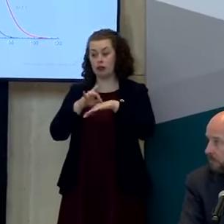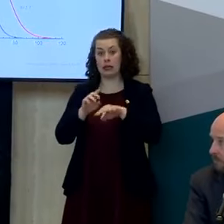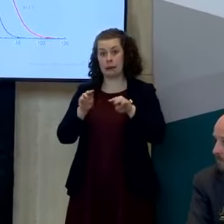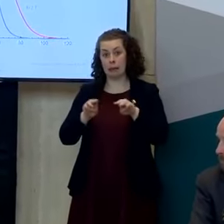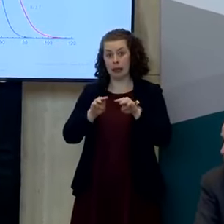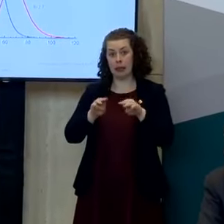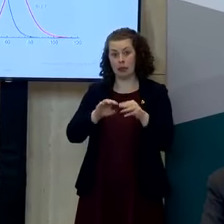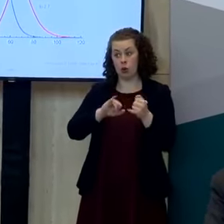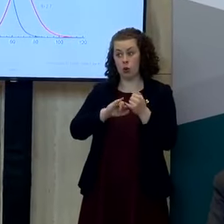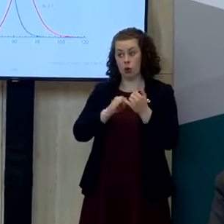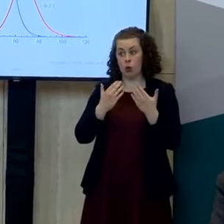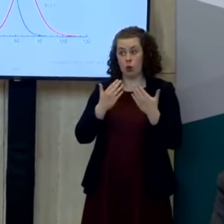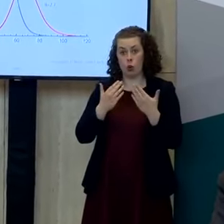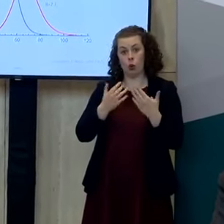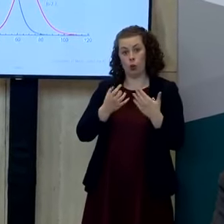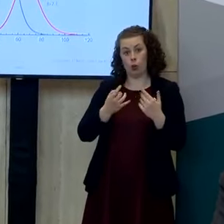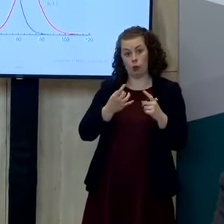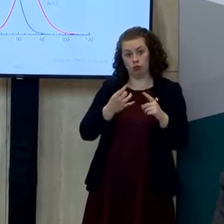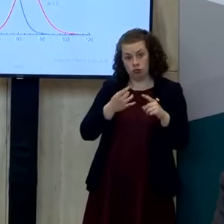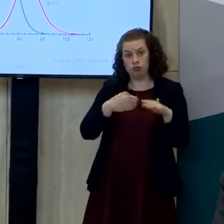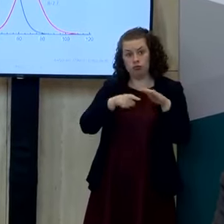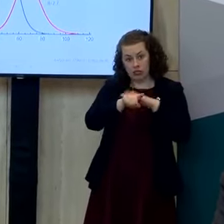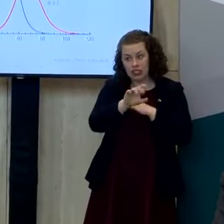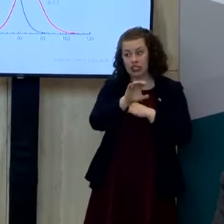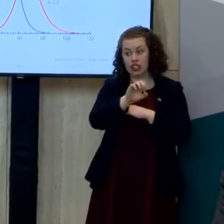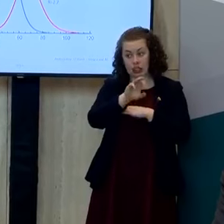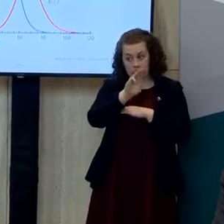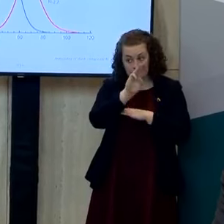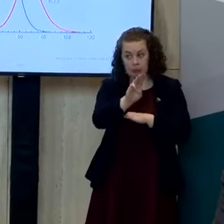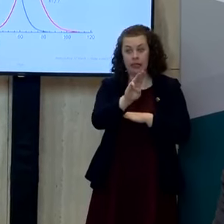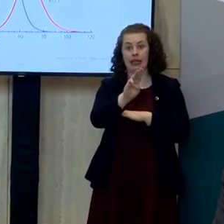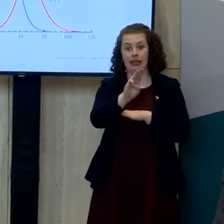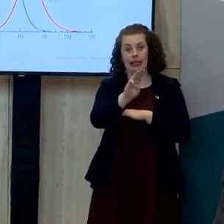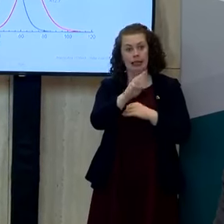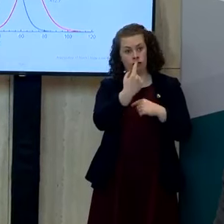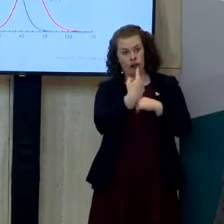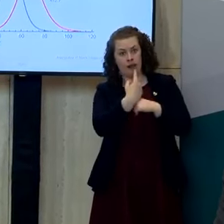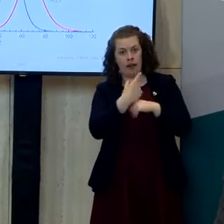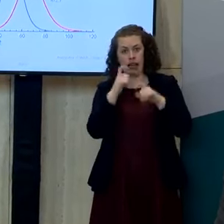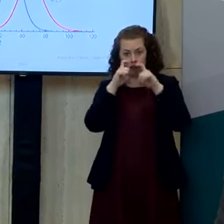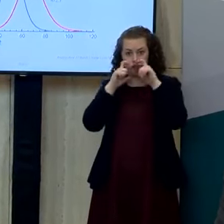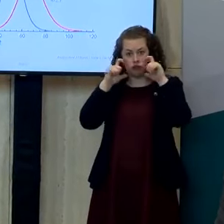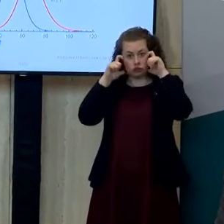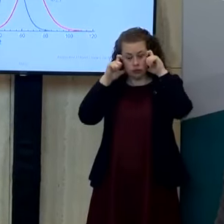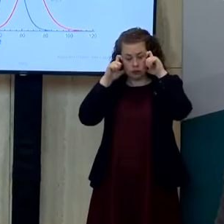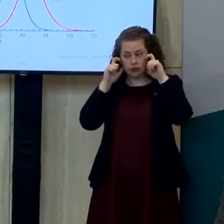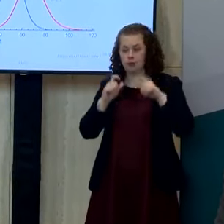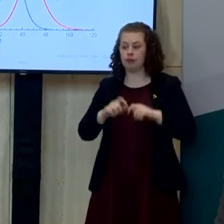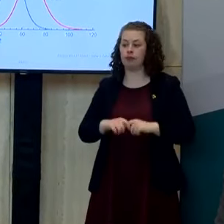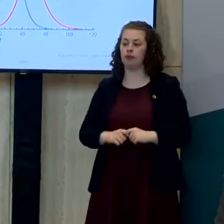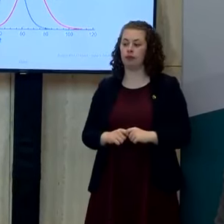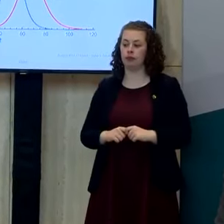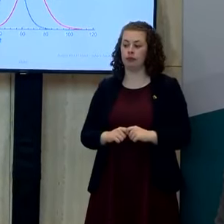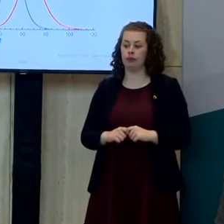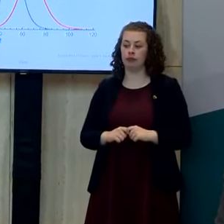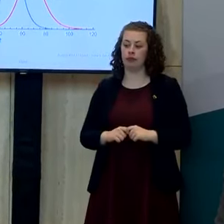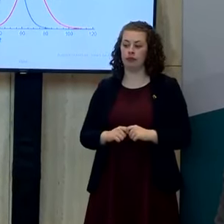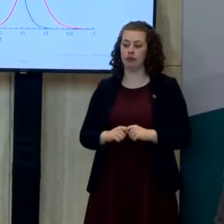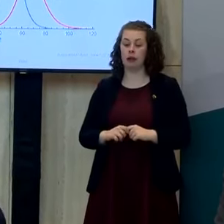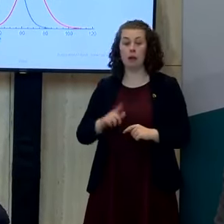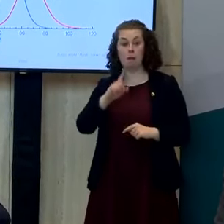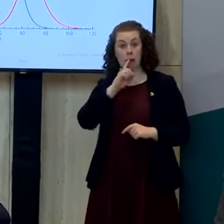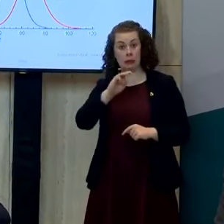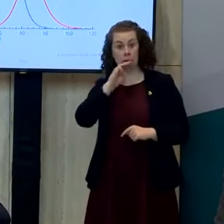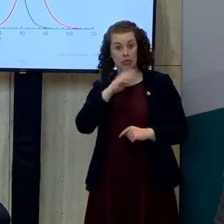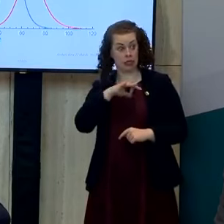it depends on what their own gps or hospital specialists say to them um but there's there are uh it it doesn't necessarily confer an advantage